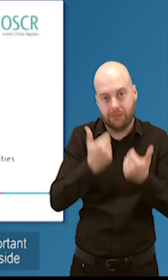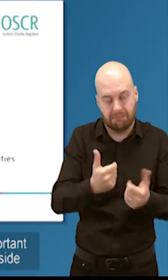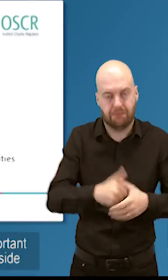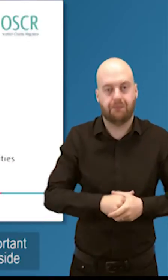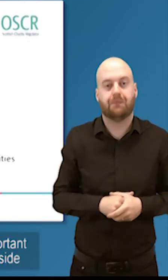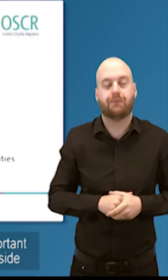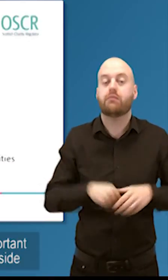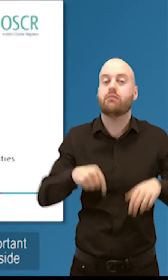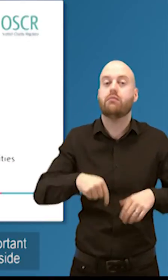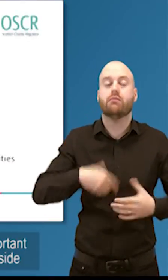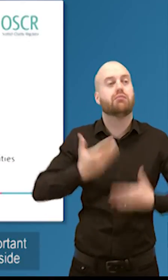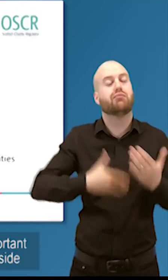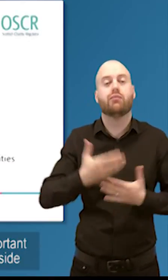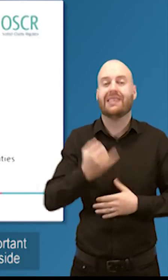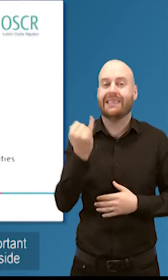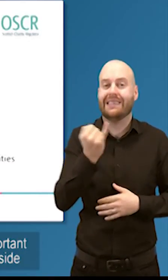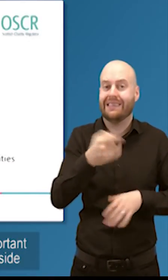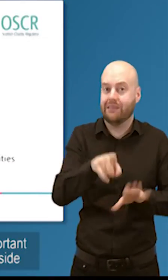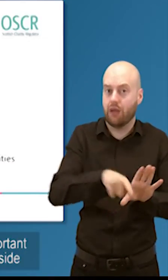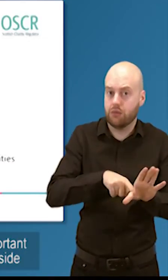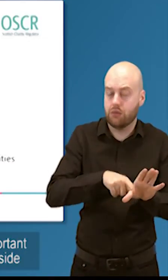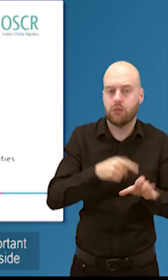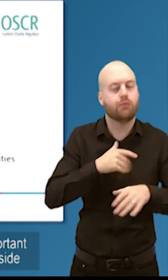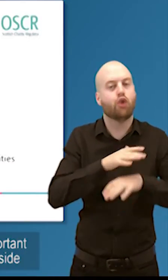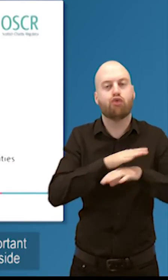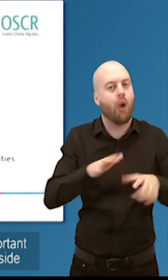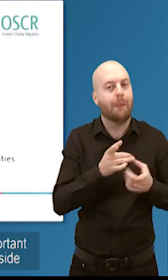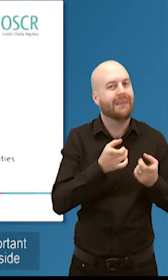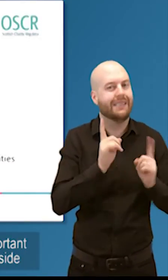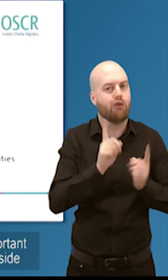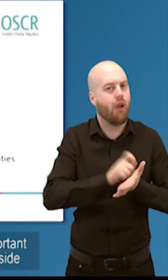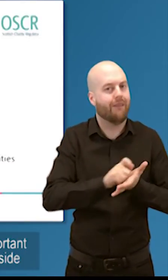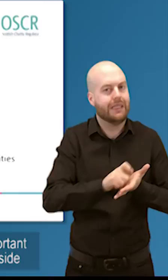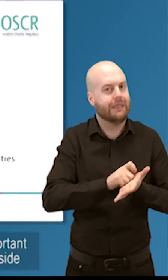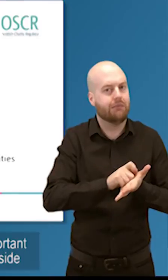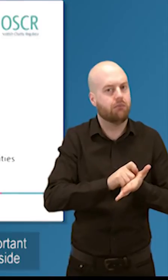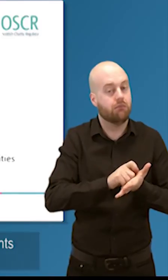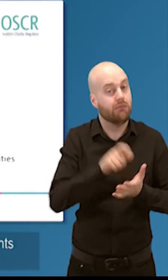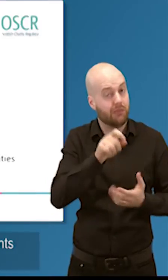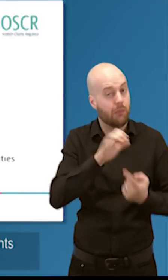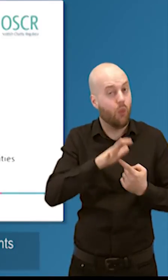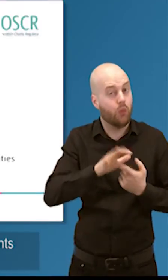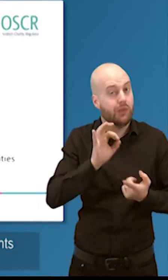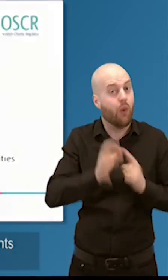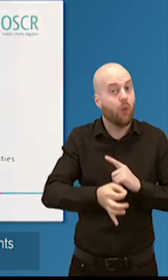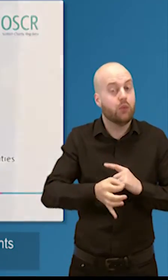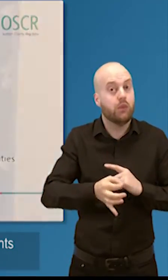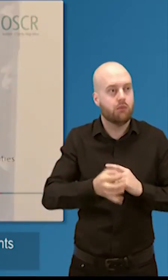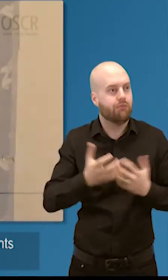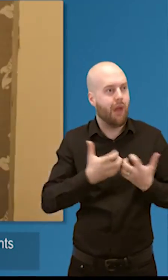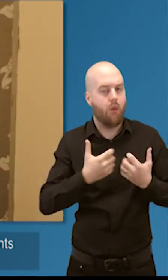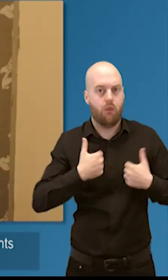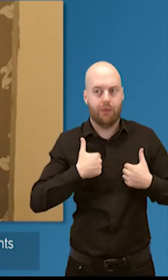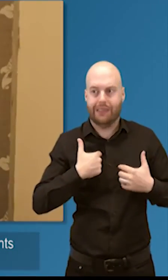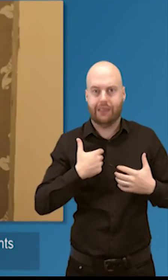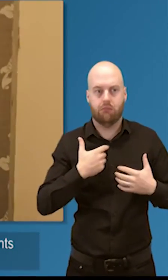-ministerial office. That's quite an important thing about who we are in terms of how we sit aside from government. So